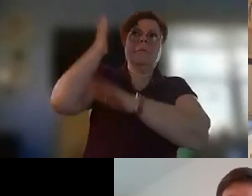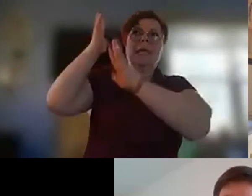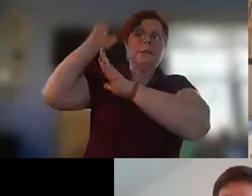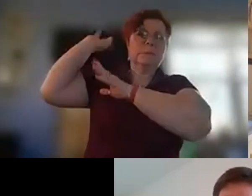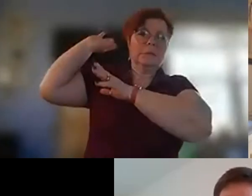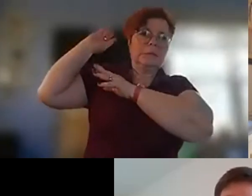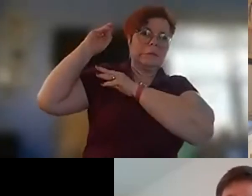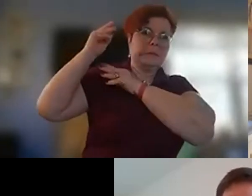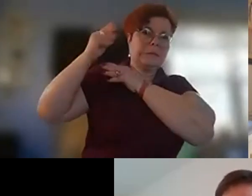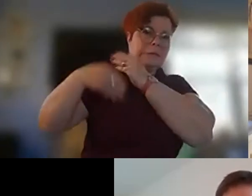and then you say